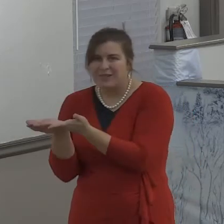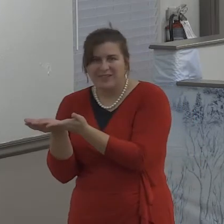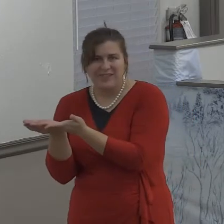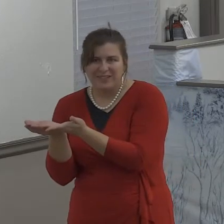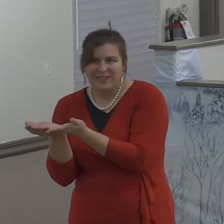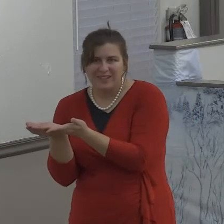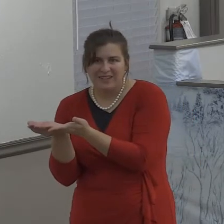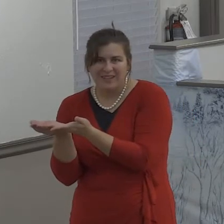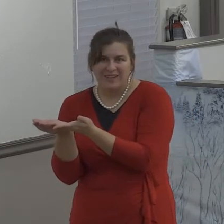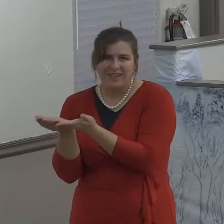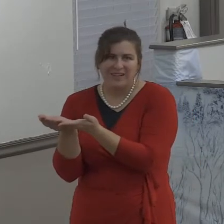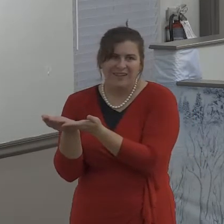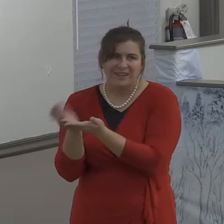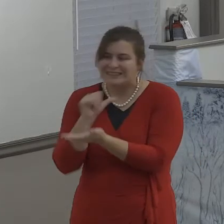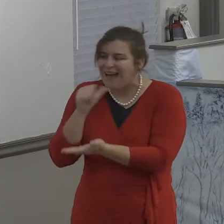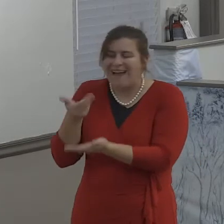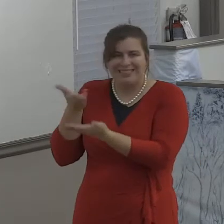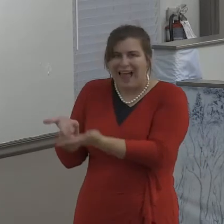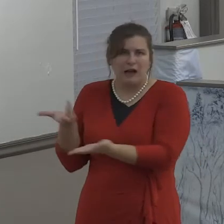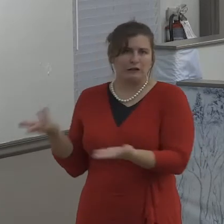Do what you can to help.